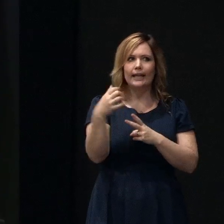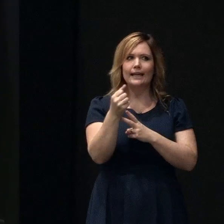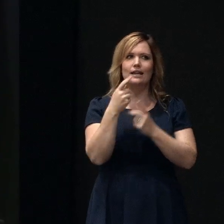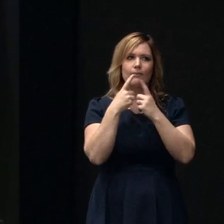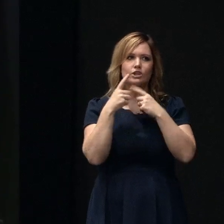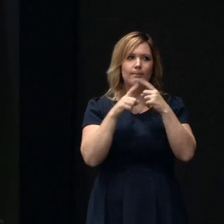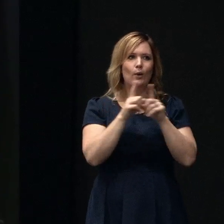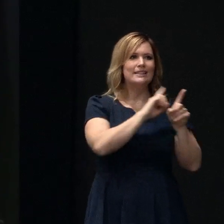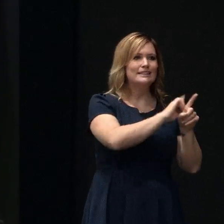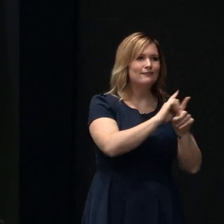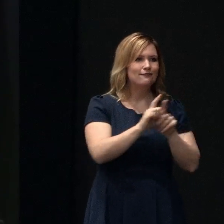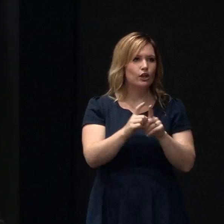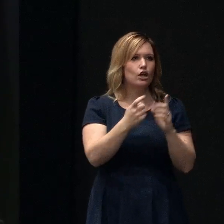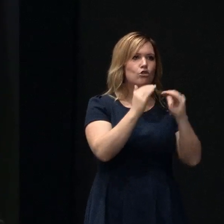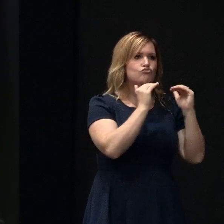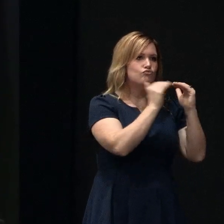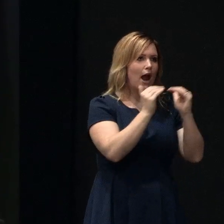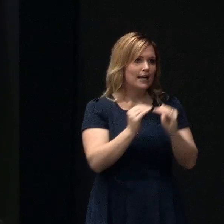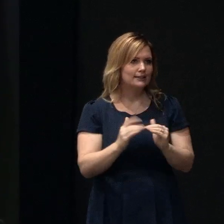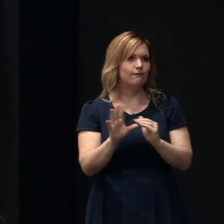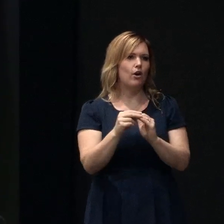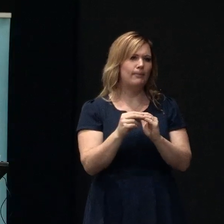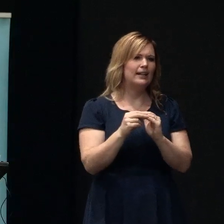ratings from interest.co.nz